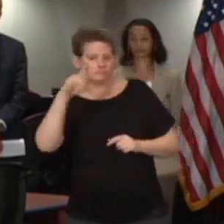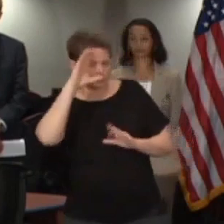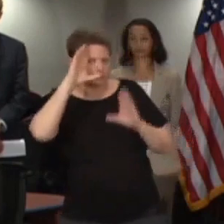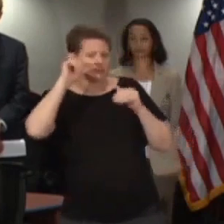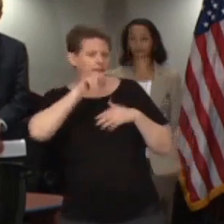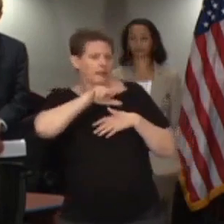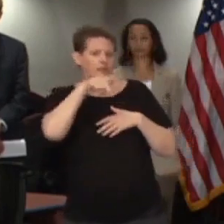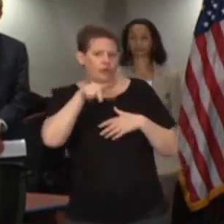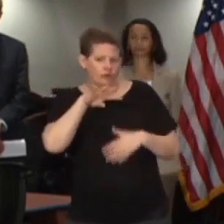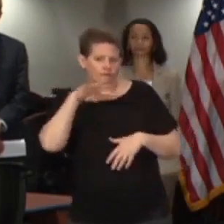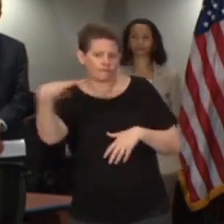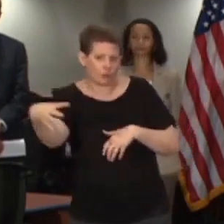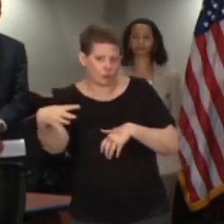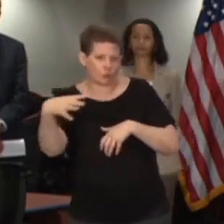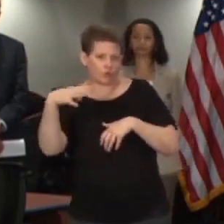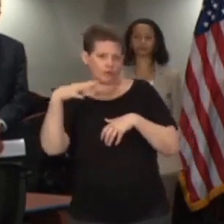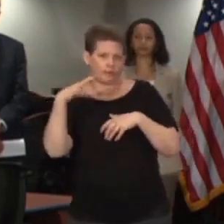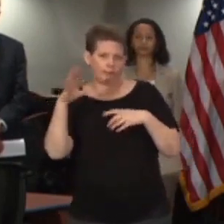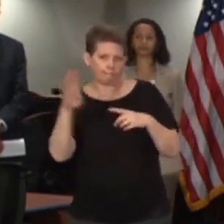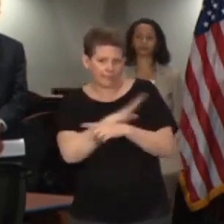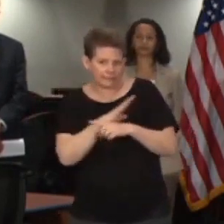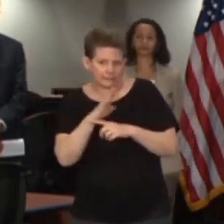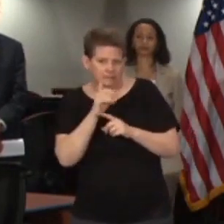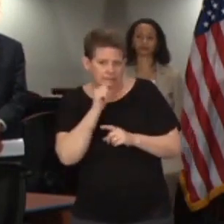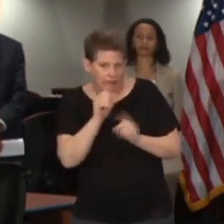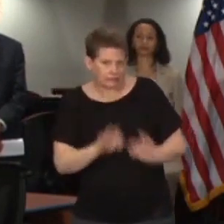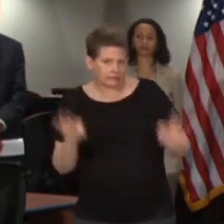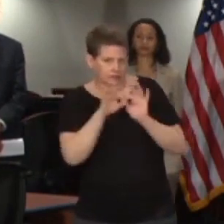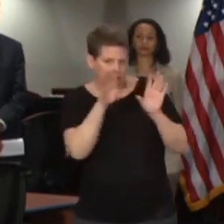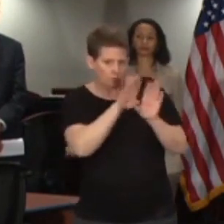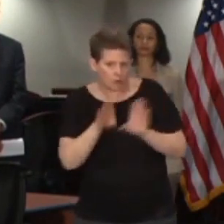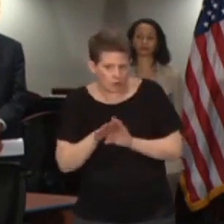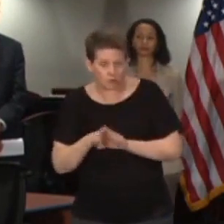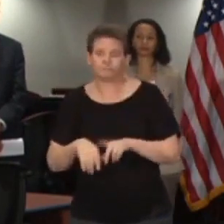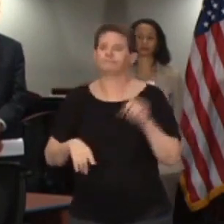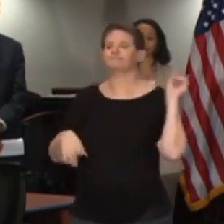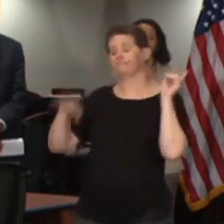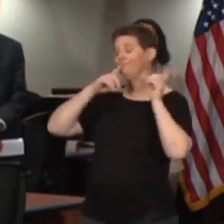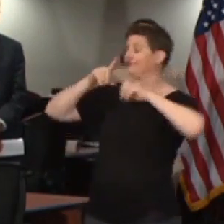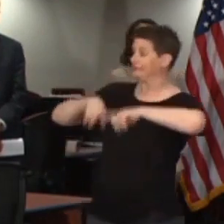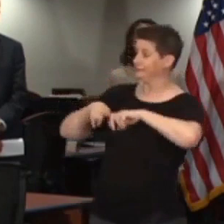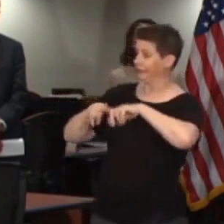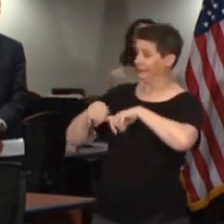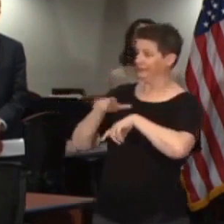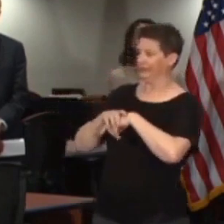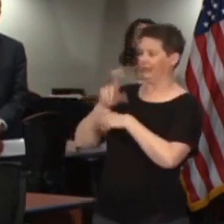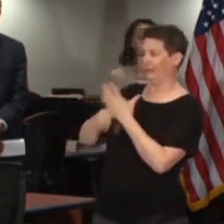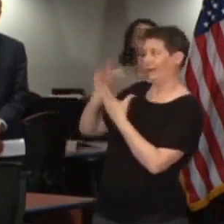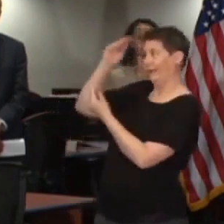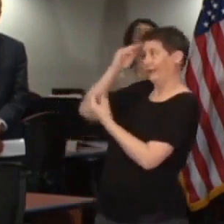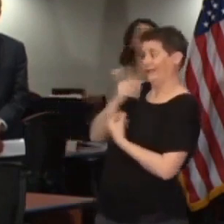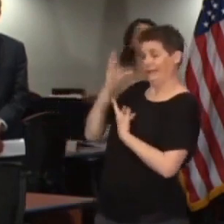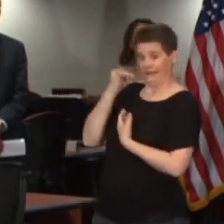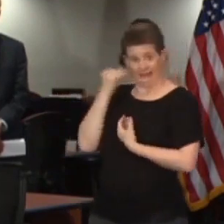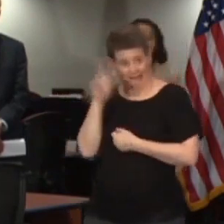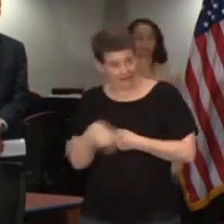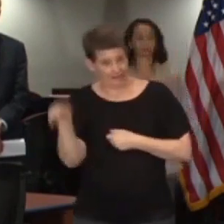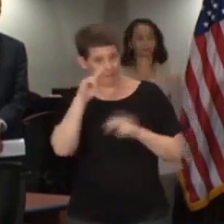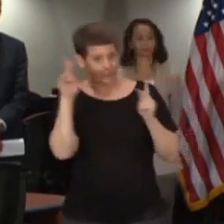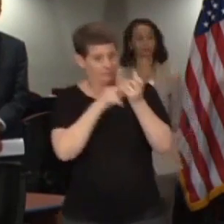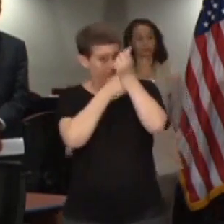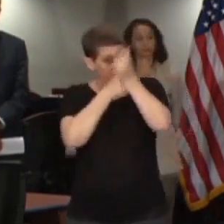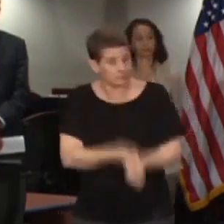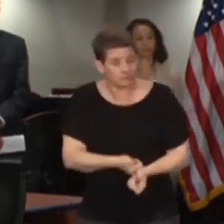fourth wave of non-essential businesses closing? depends on, as I say, the facts, the rate of compliance, the